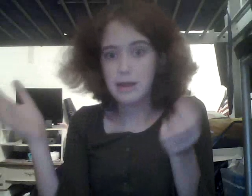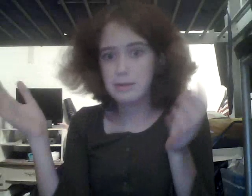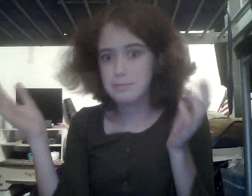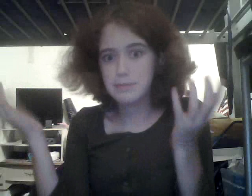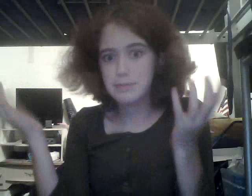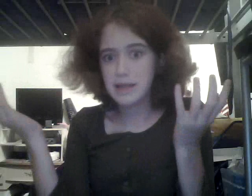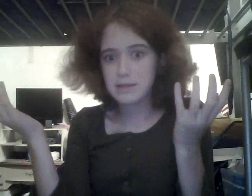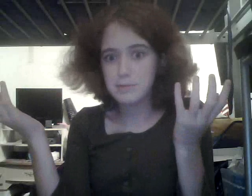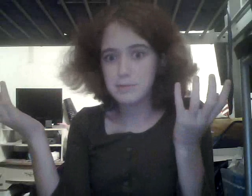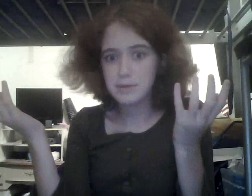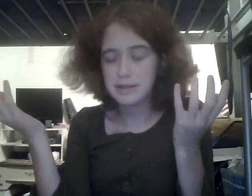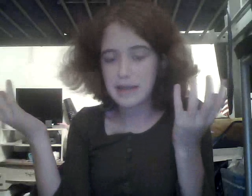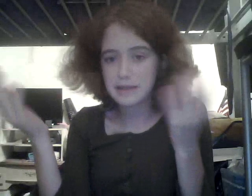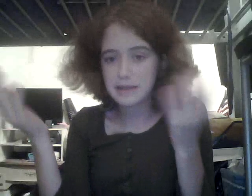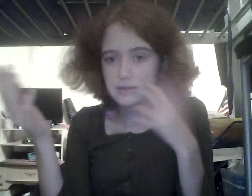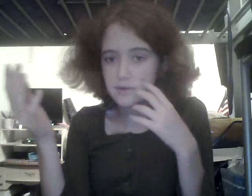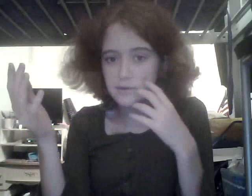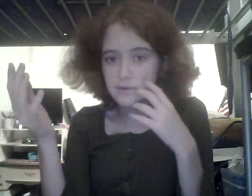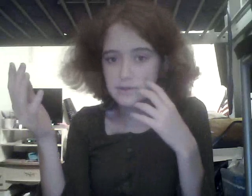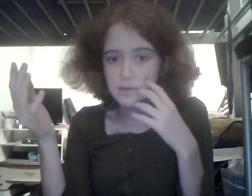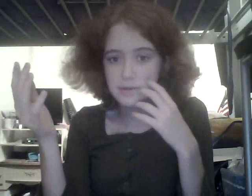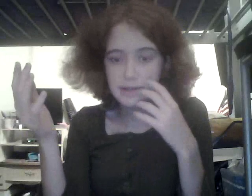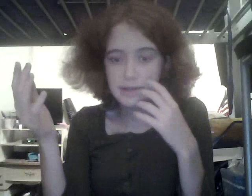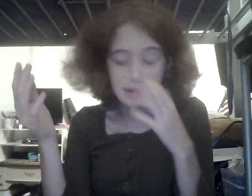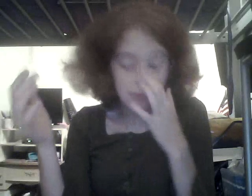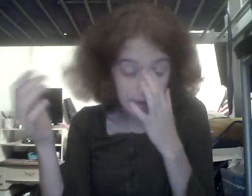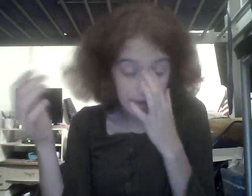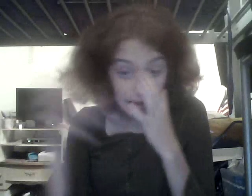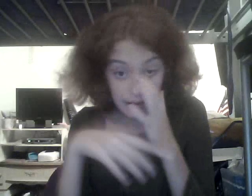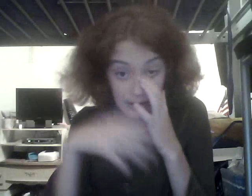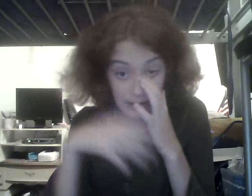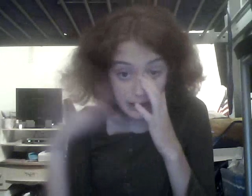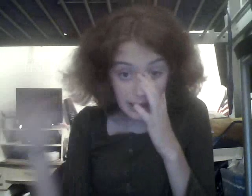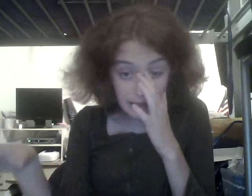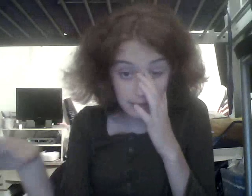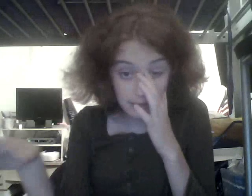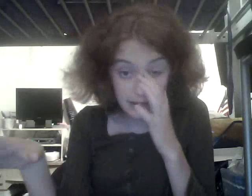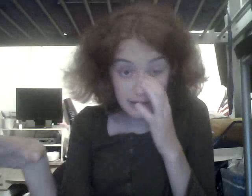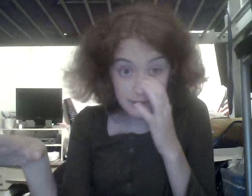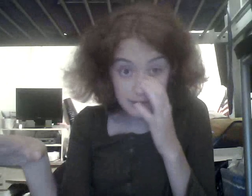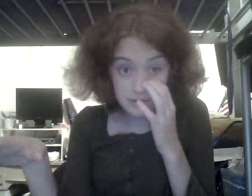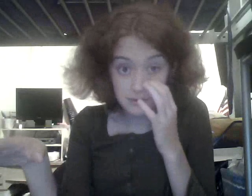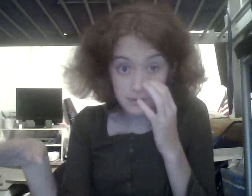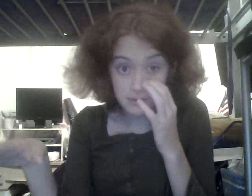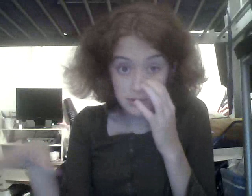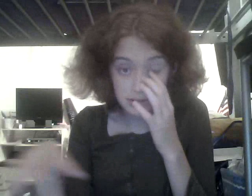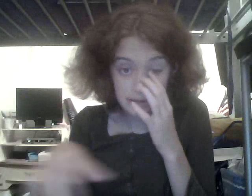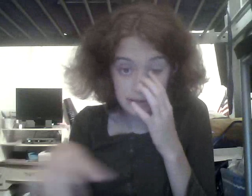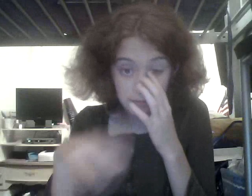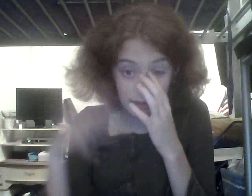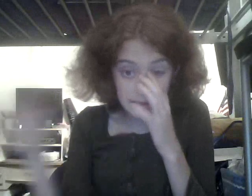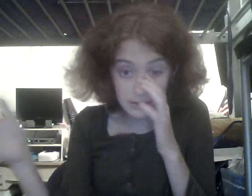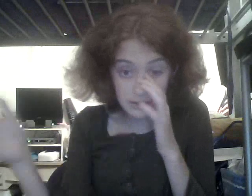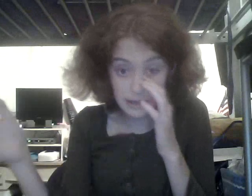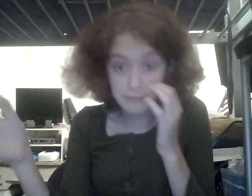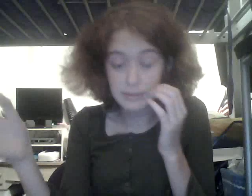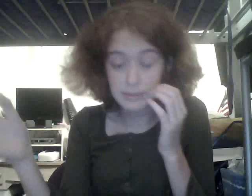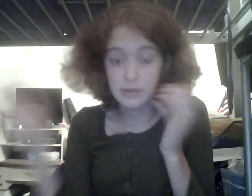guess I would be renting taxis for all of us as well to take there. Anyway, I think I've answered all the questions. I'm really sorry that I haven't been here. I will